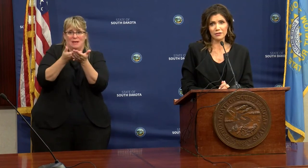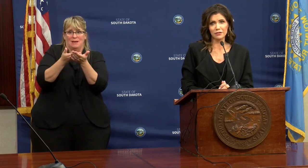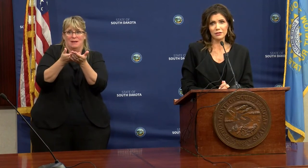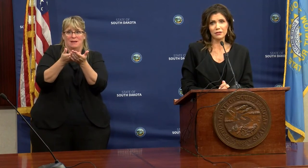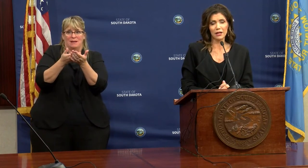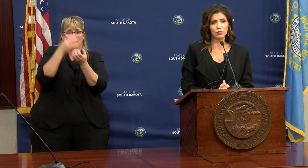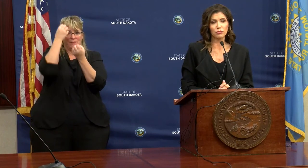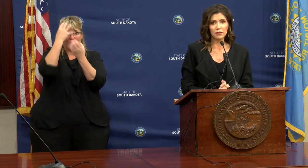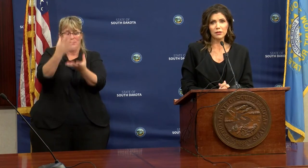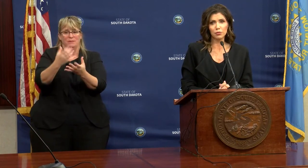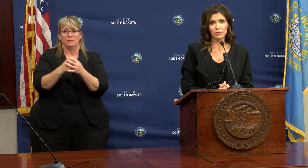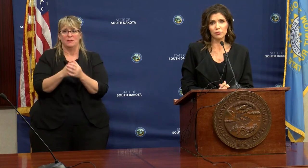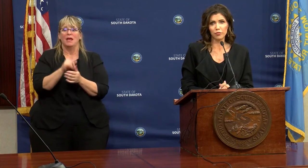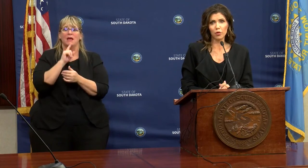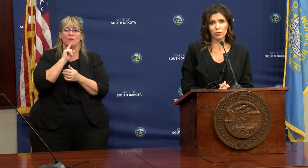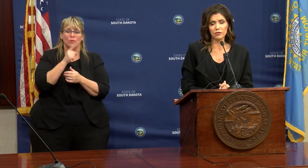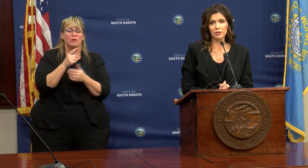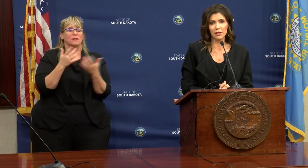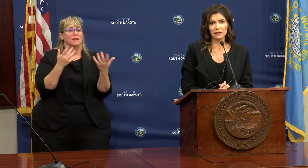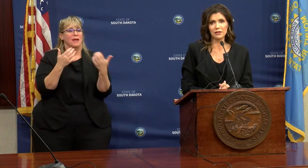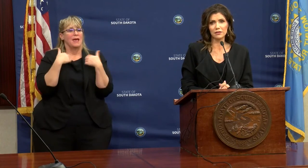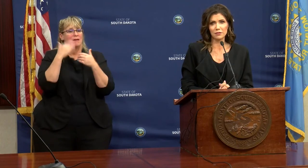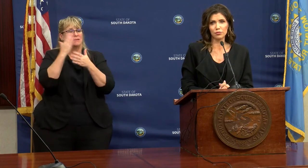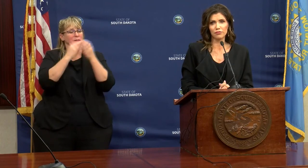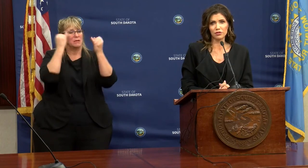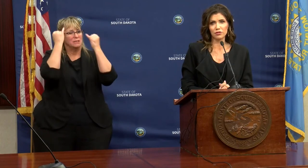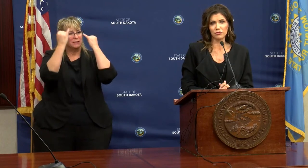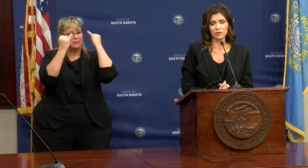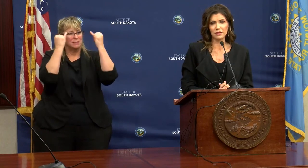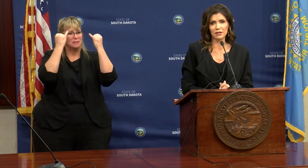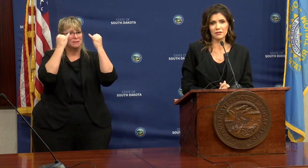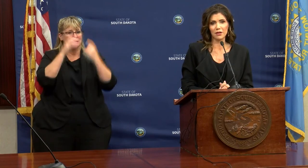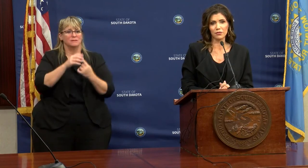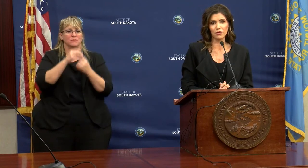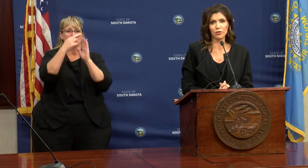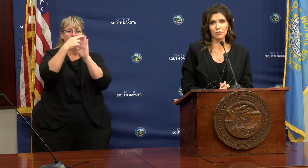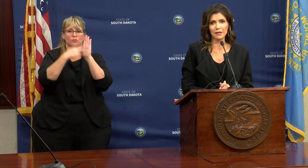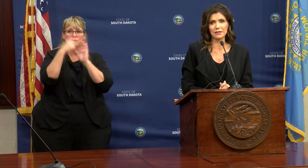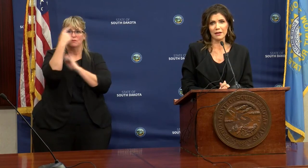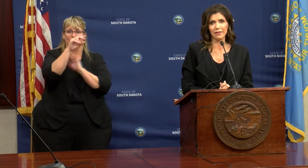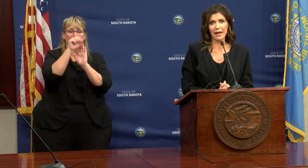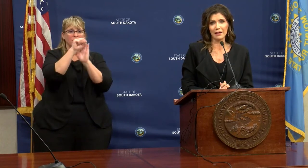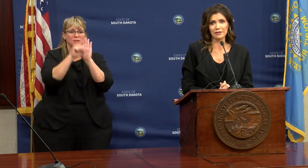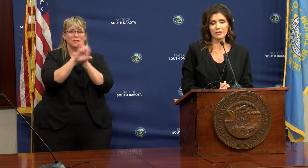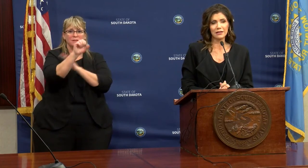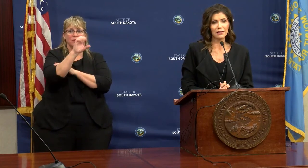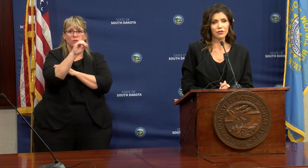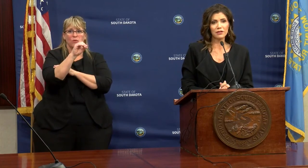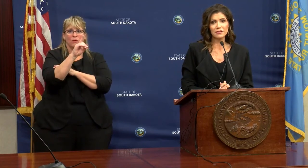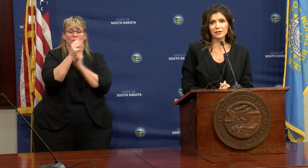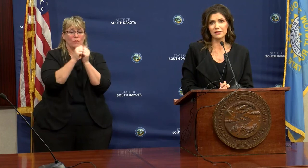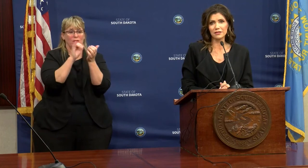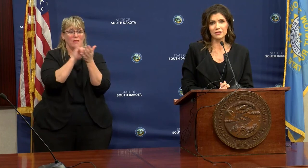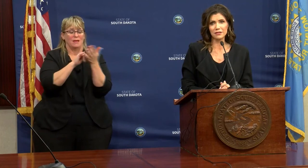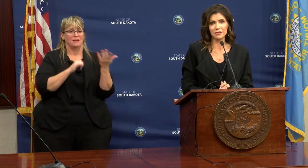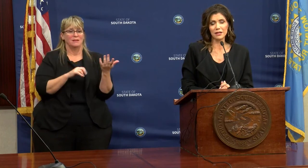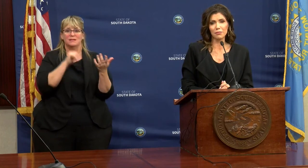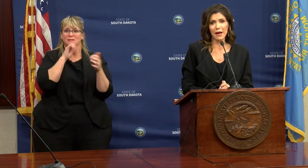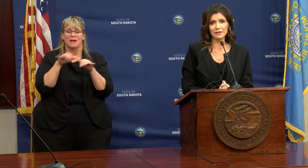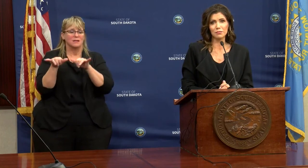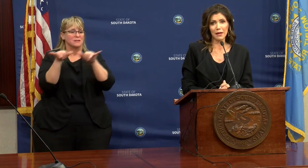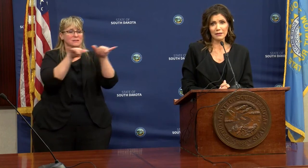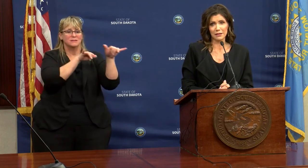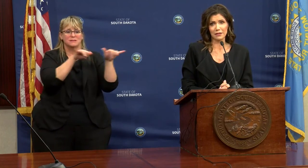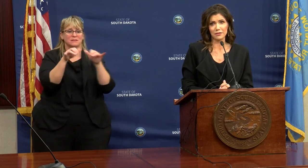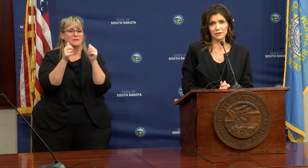facts and really put forward some ideas and provisions for the state of South Dakota based on that. And there isn't consistency